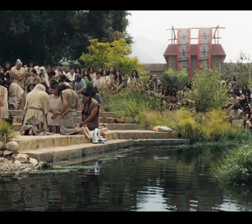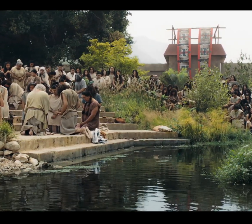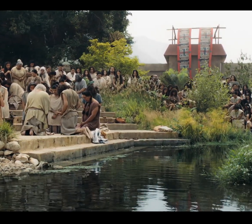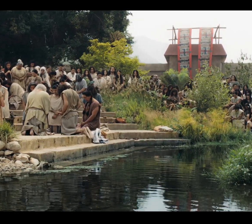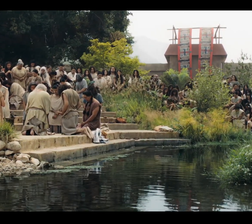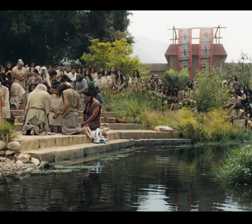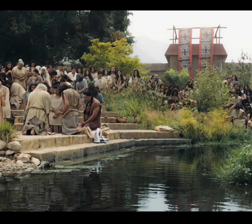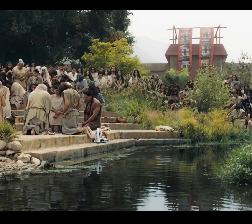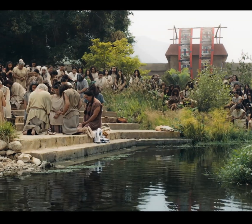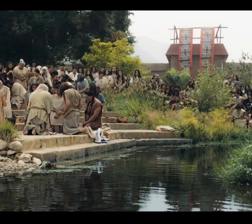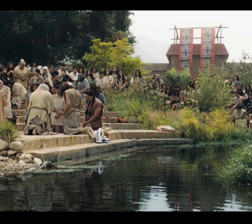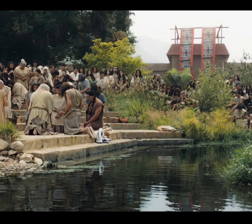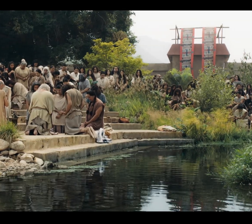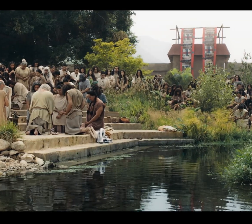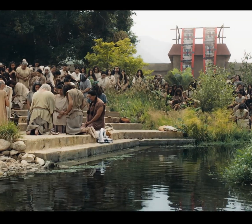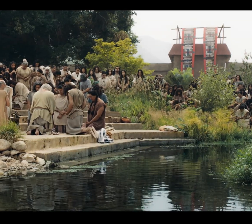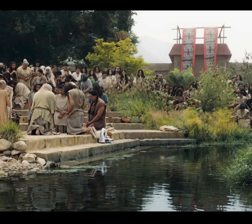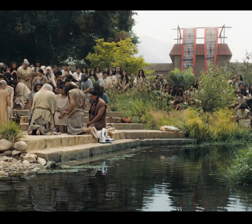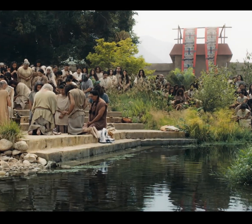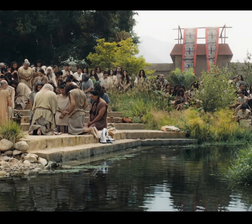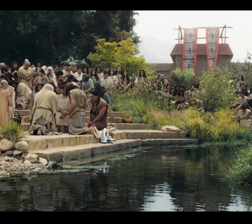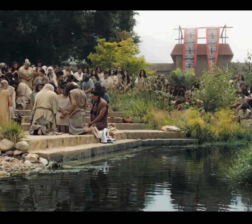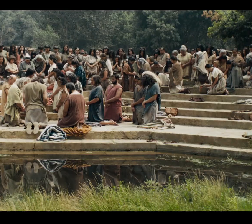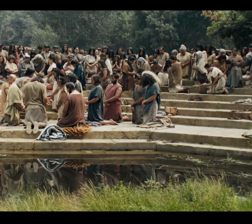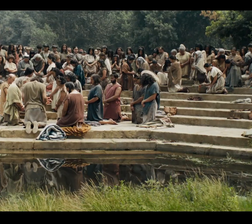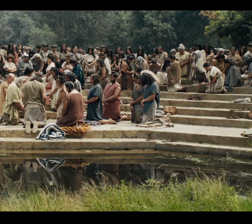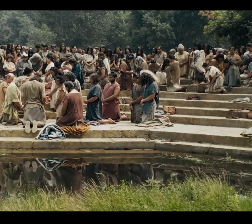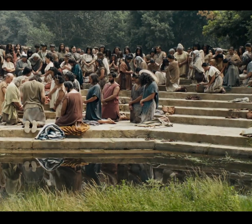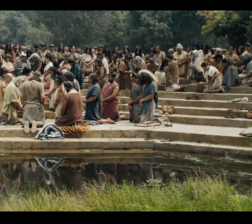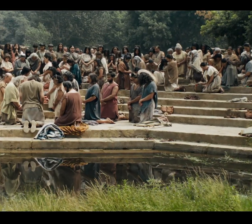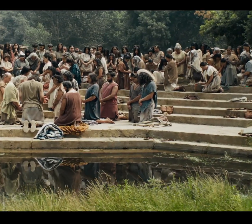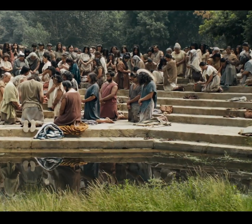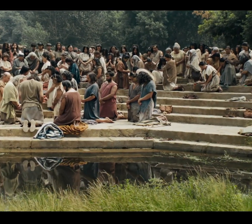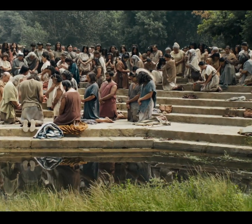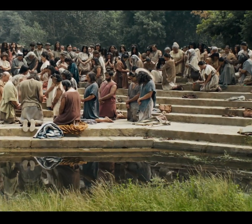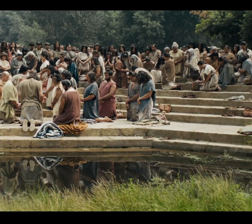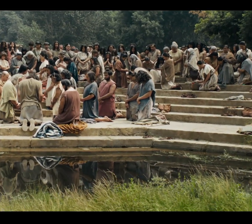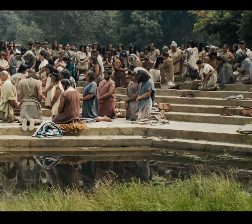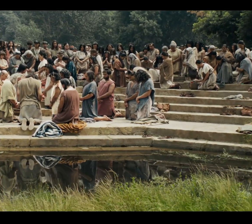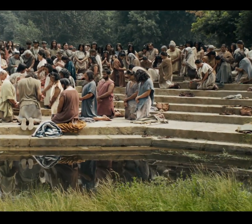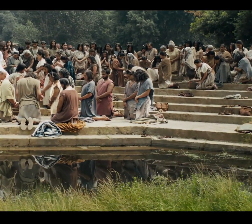Amen. Amen. Amen. Amen.